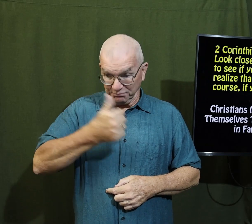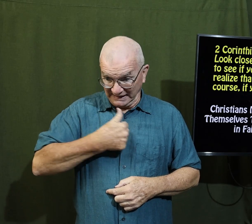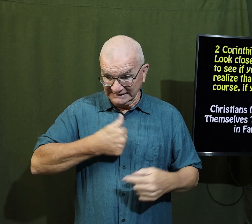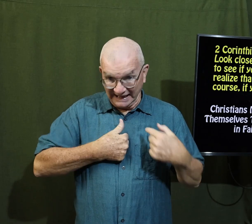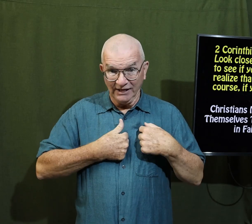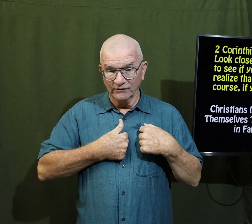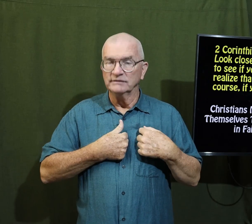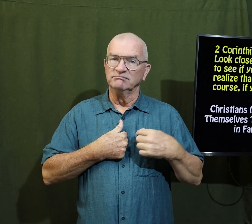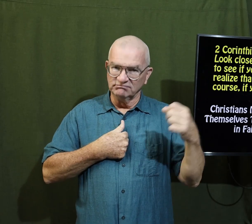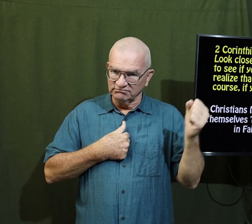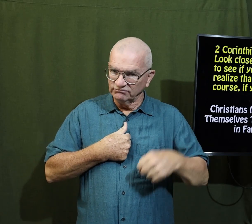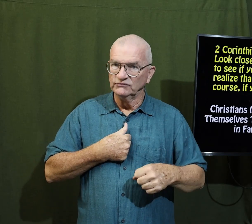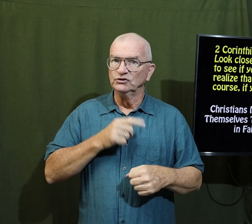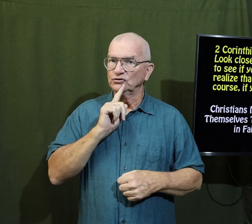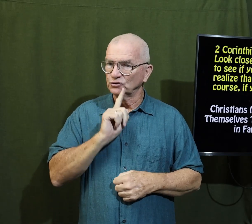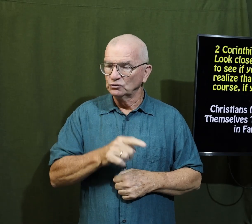I know for myself yes